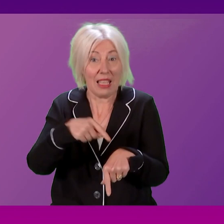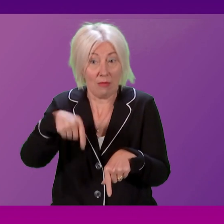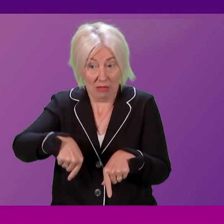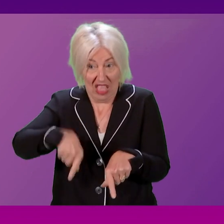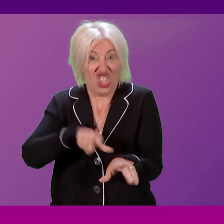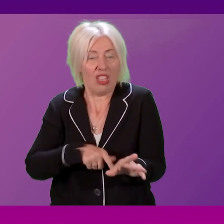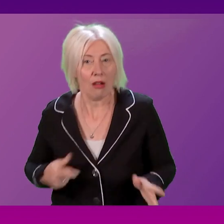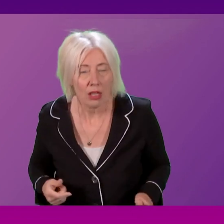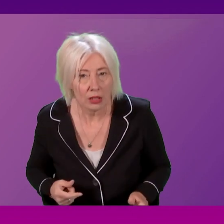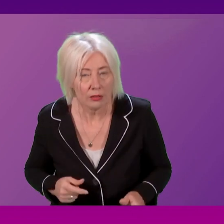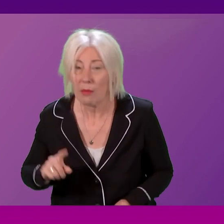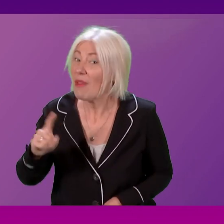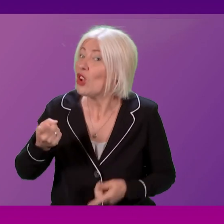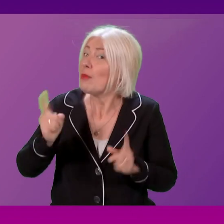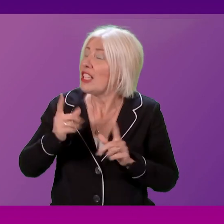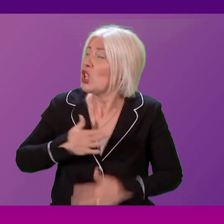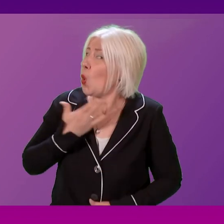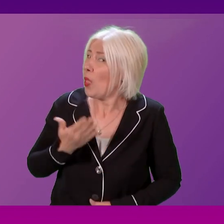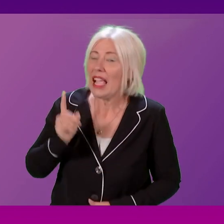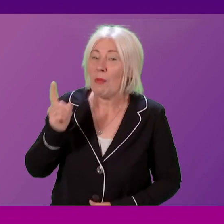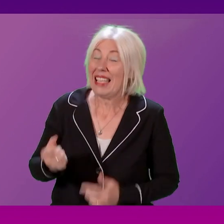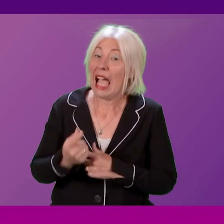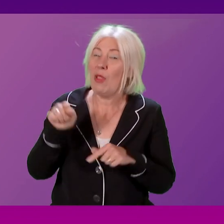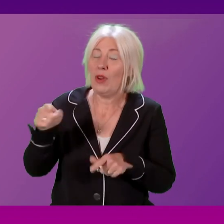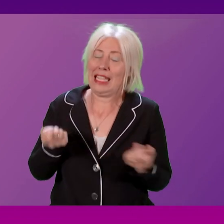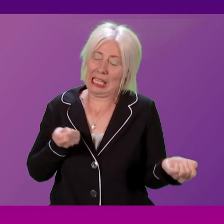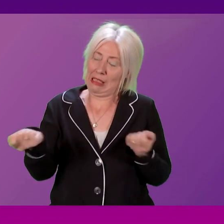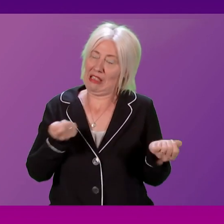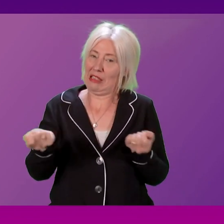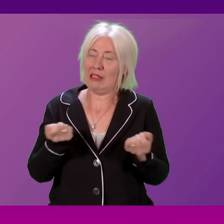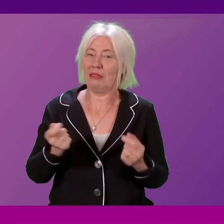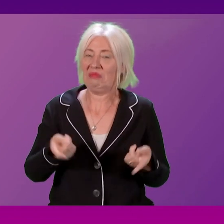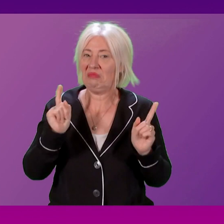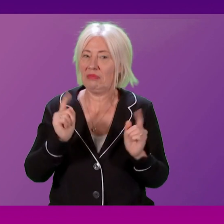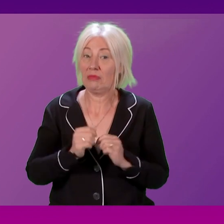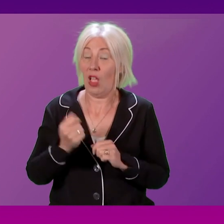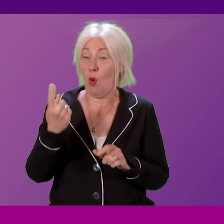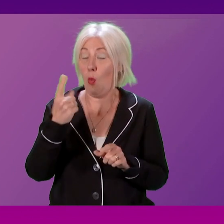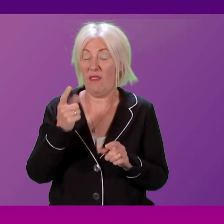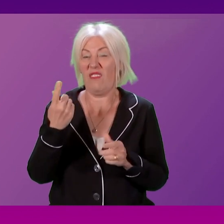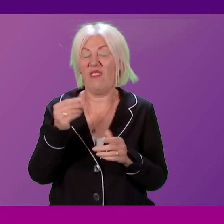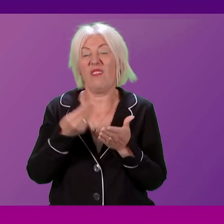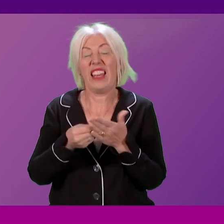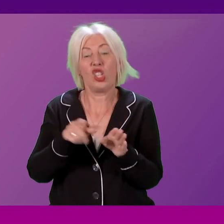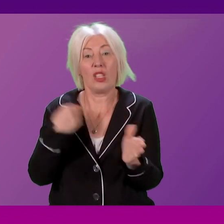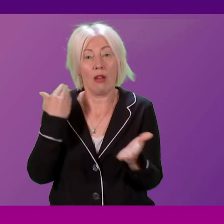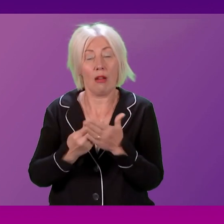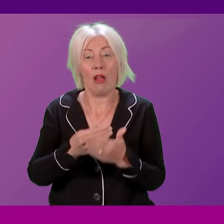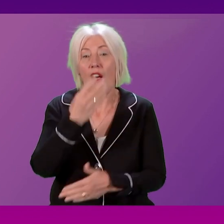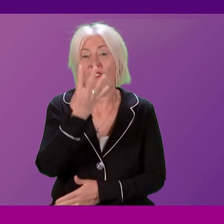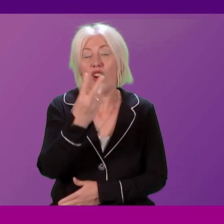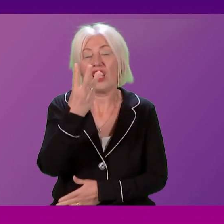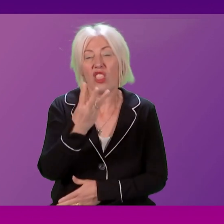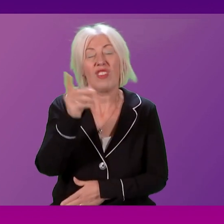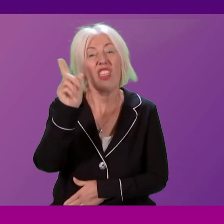The First Minister may not like it, but this is happening on his watch. In the last financial year alone, there were 43,000 patients